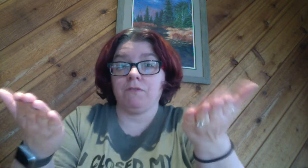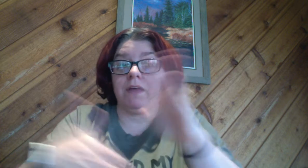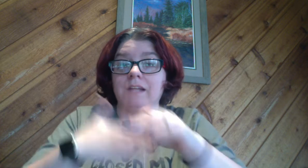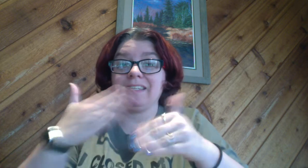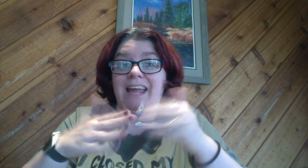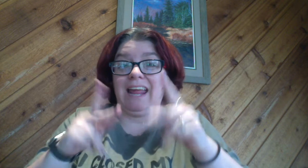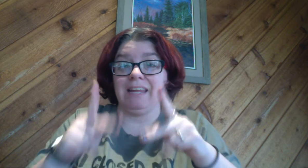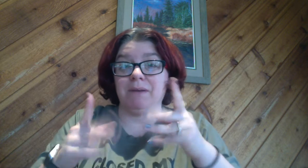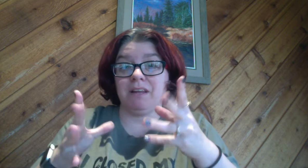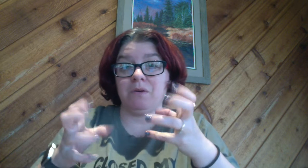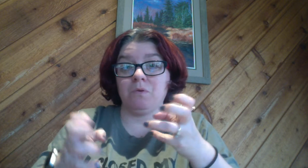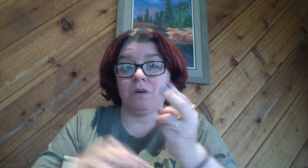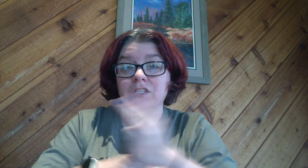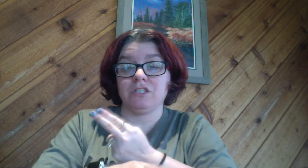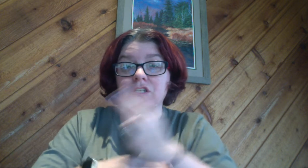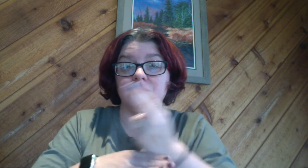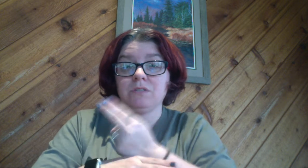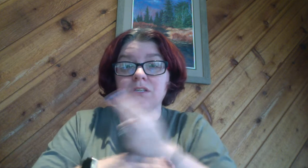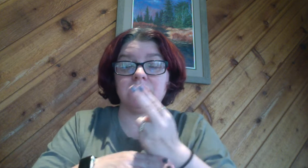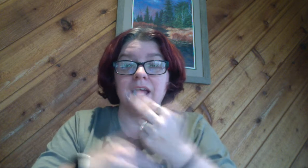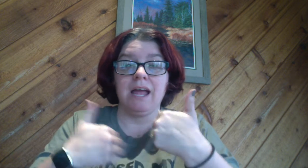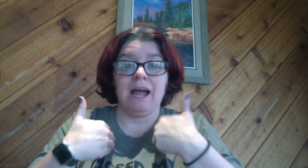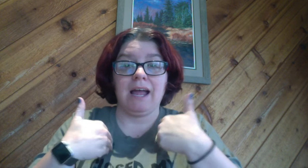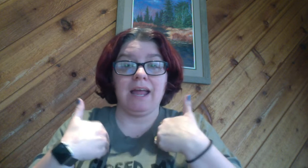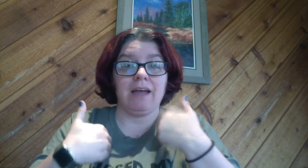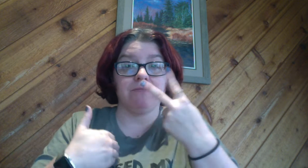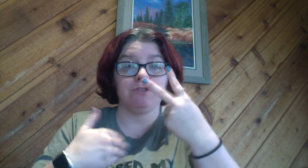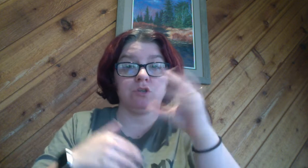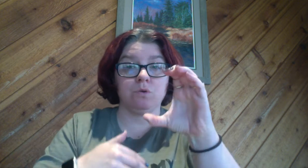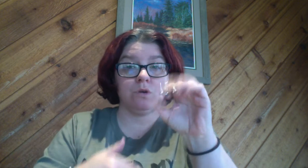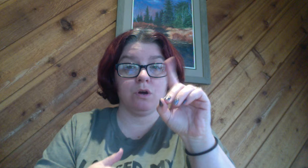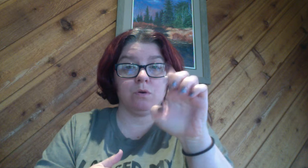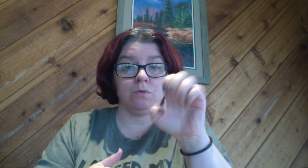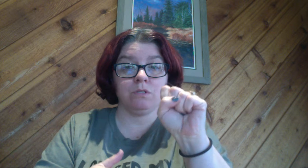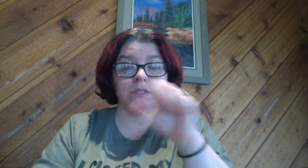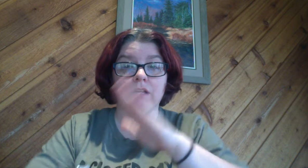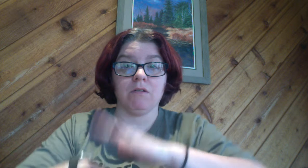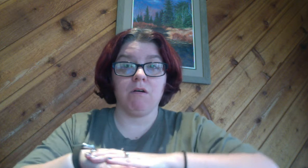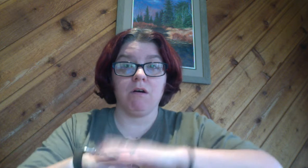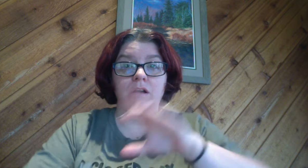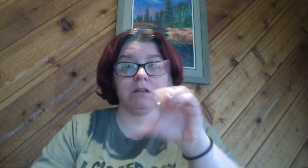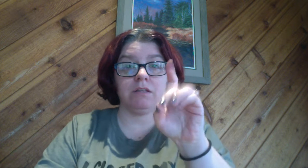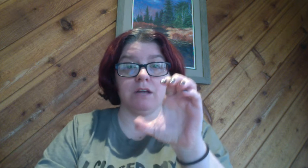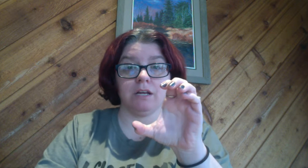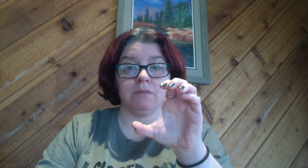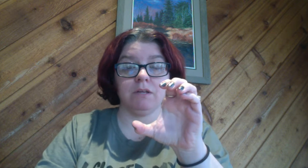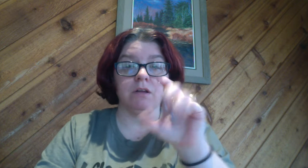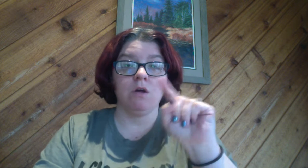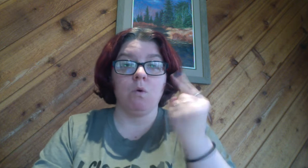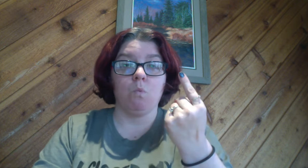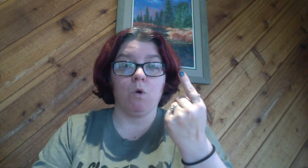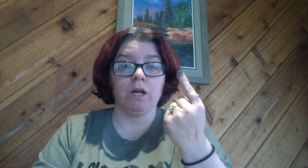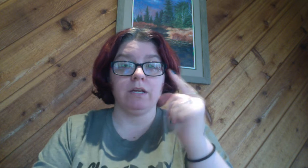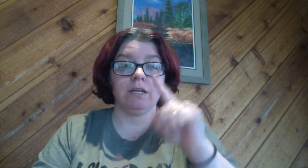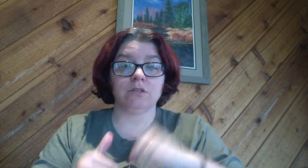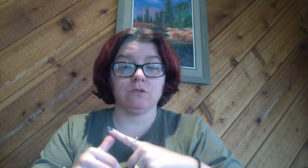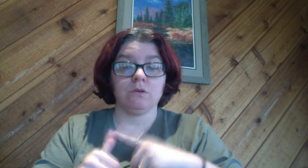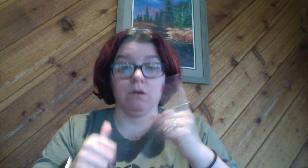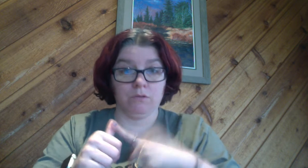that to anybody who wants to use it I have two codes that are on the document one is or the